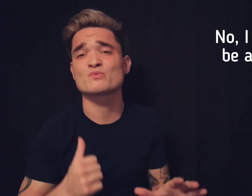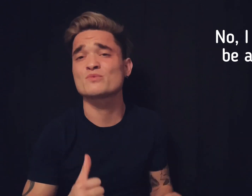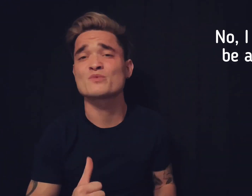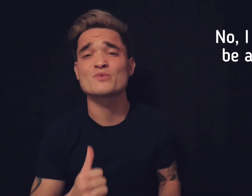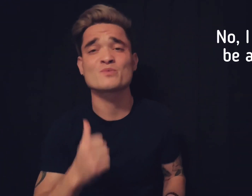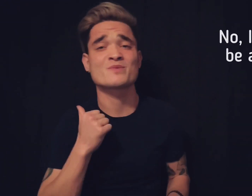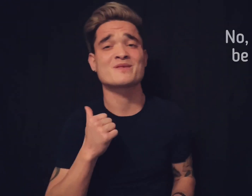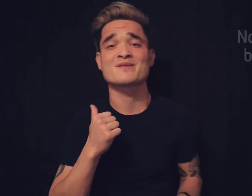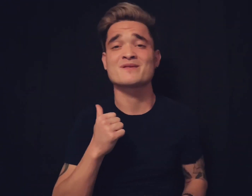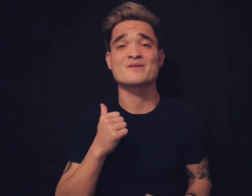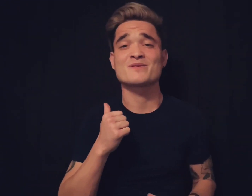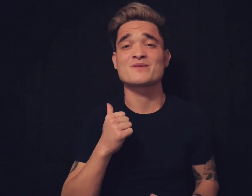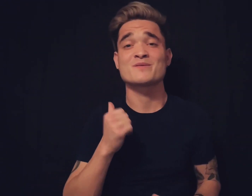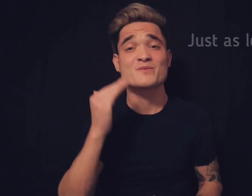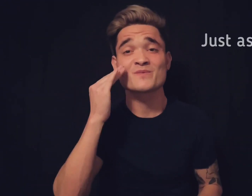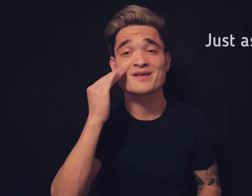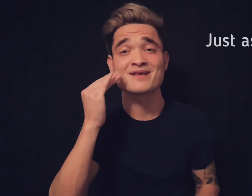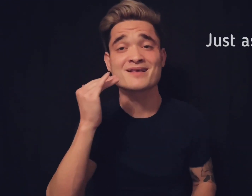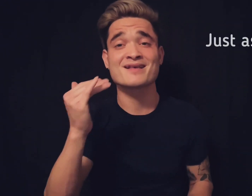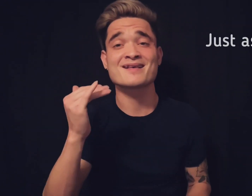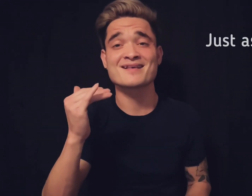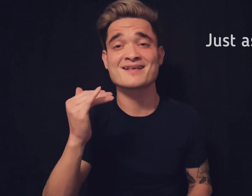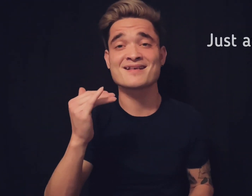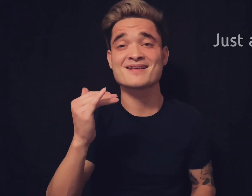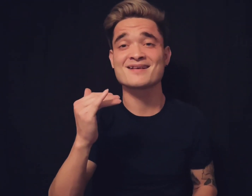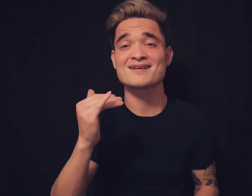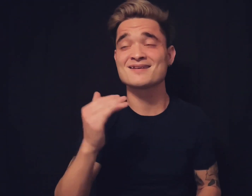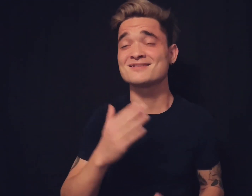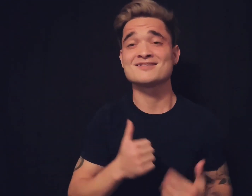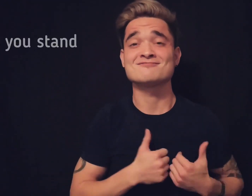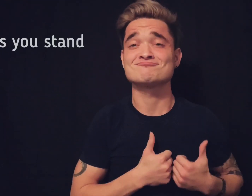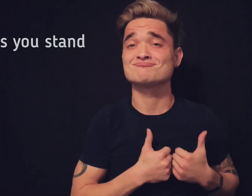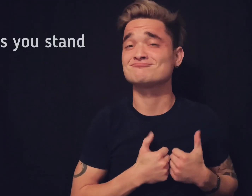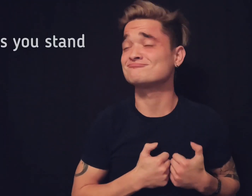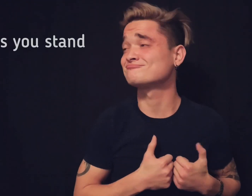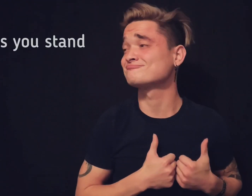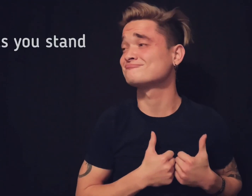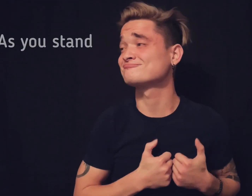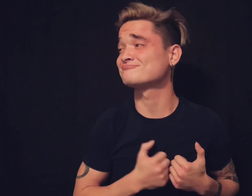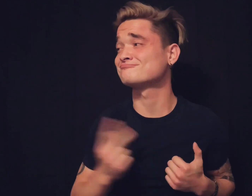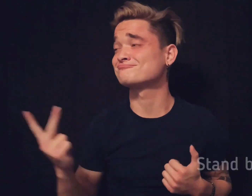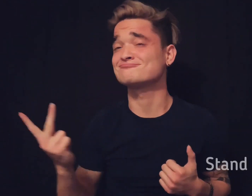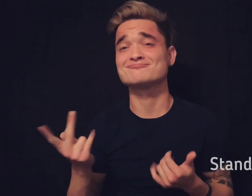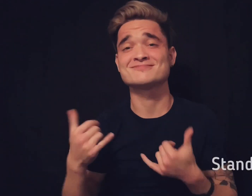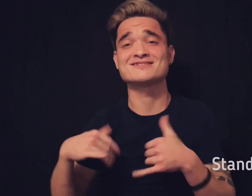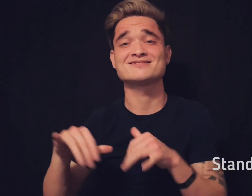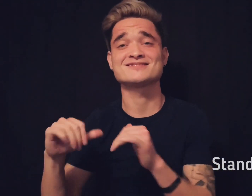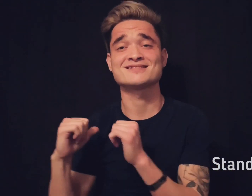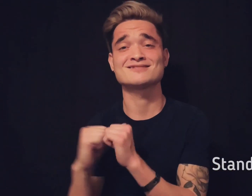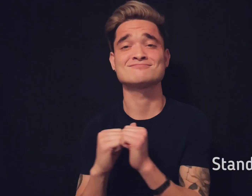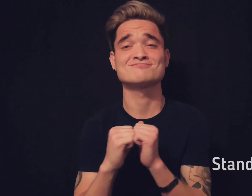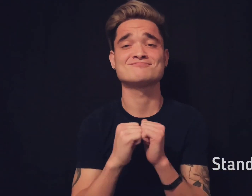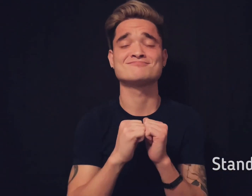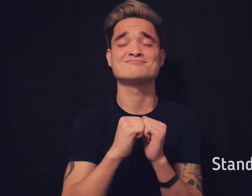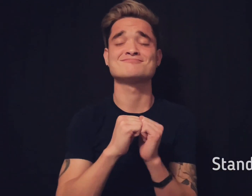afraid Just as long as you stand Stand by me